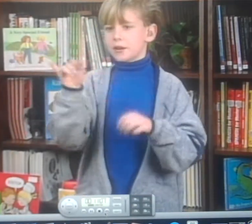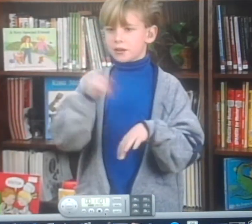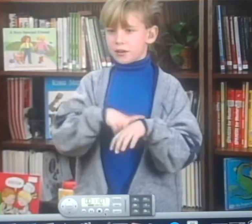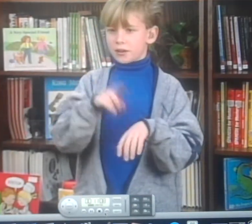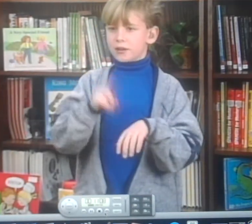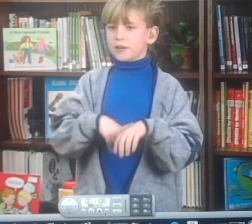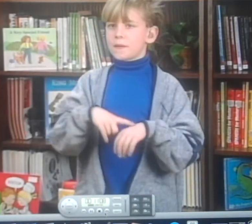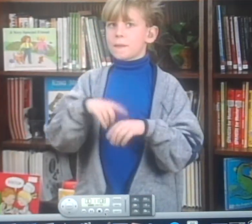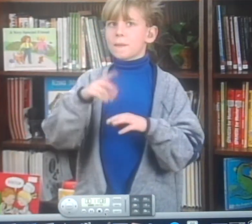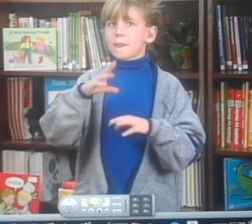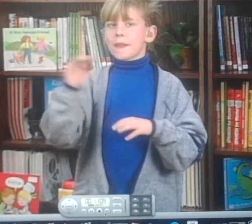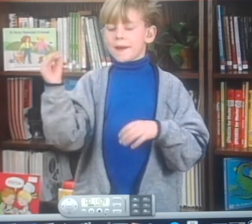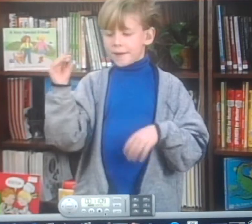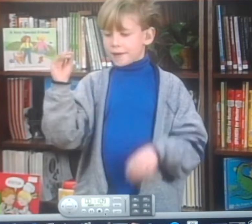and so was my brother.